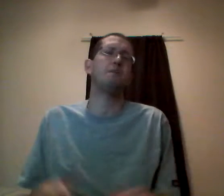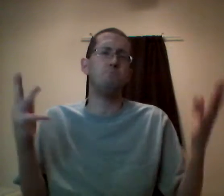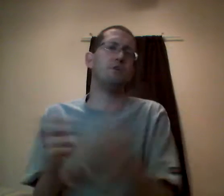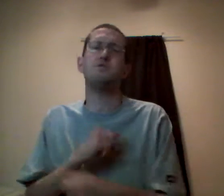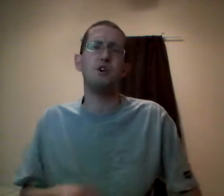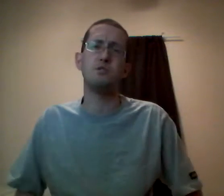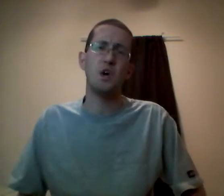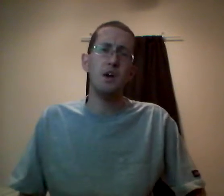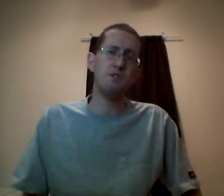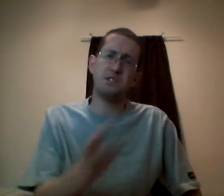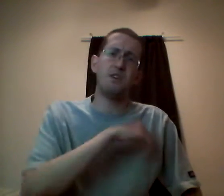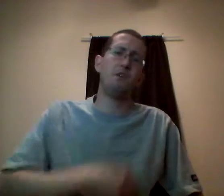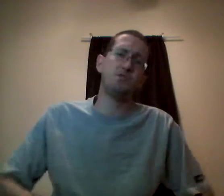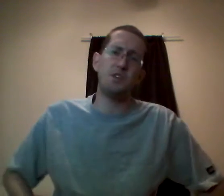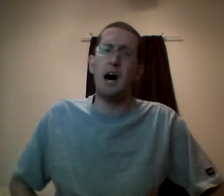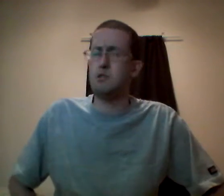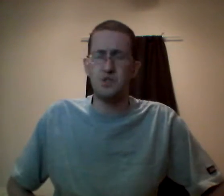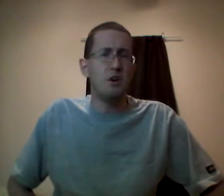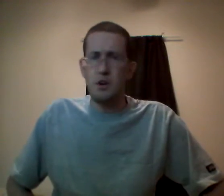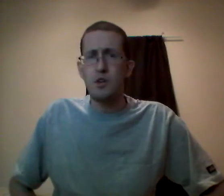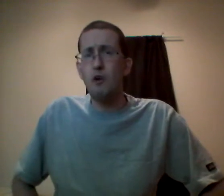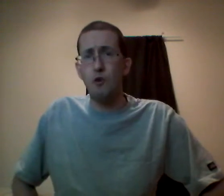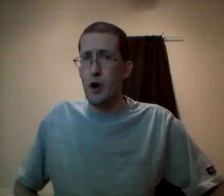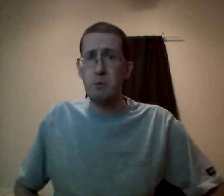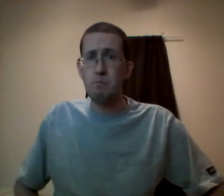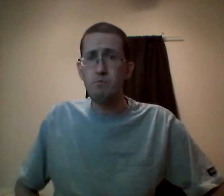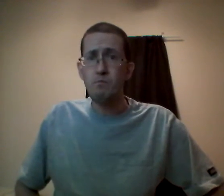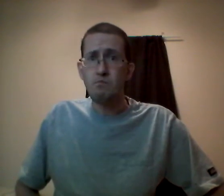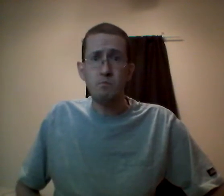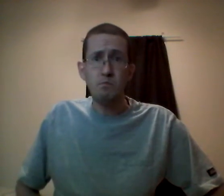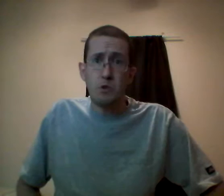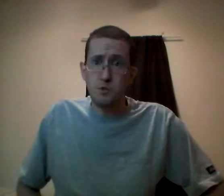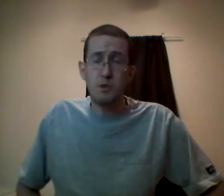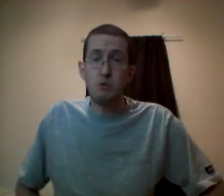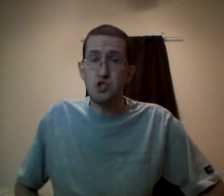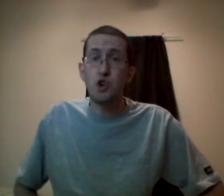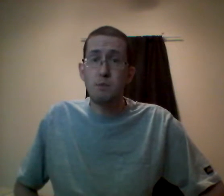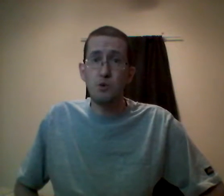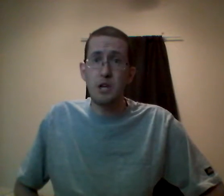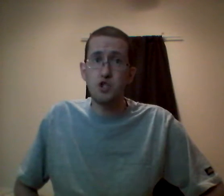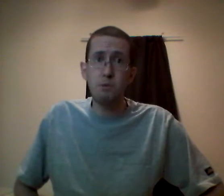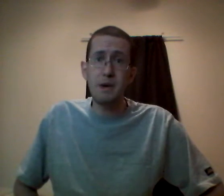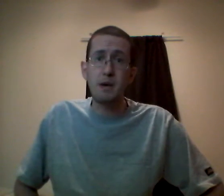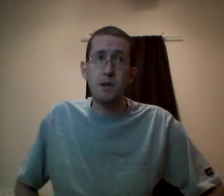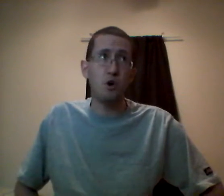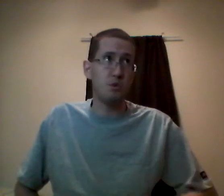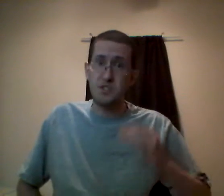they get millions of views and you get several hundreds of dollars, go for it. You shouldn't be doing that. You should be making money on releasing